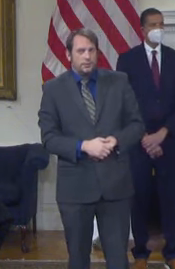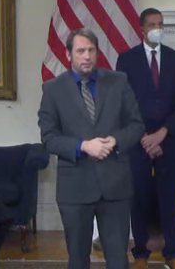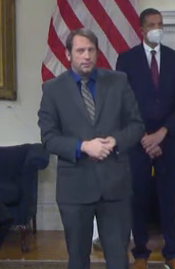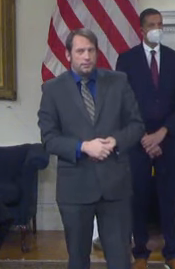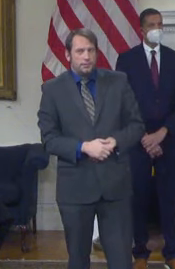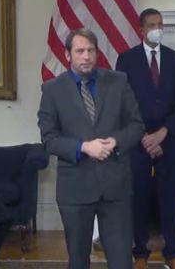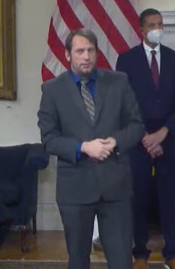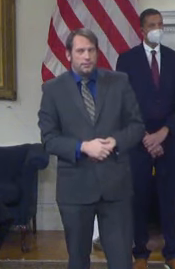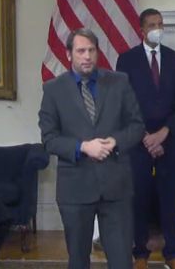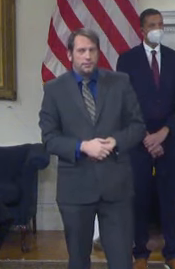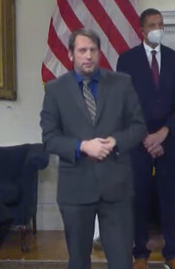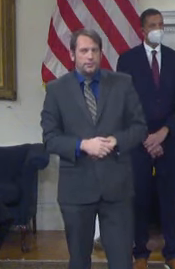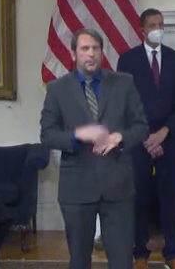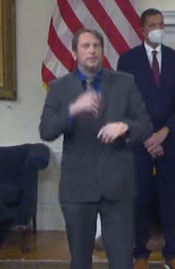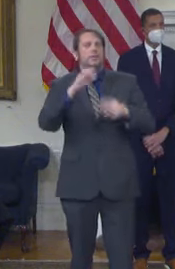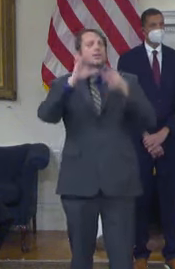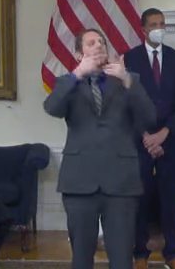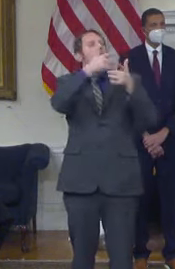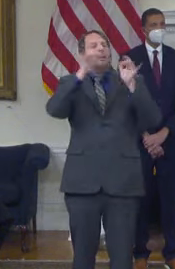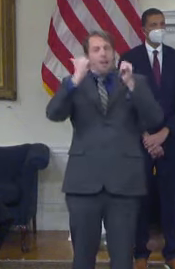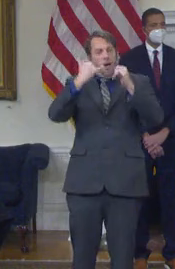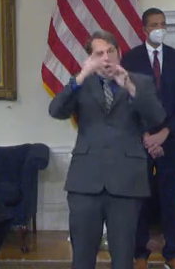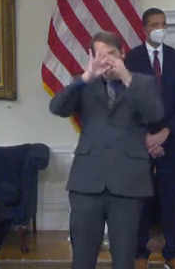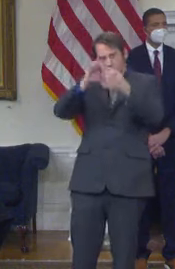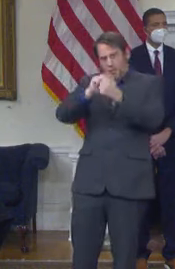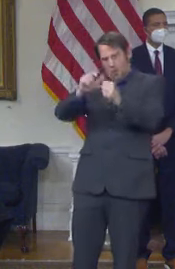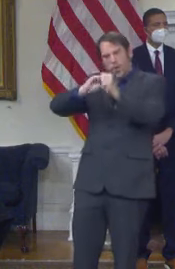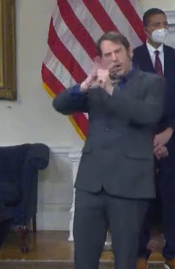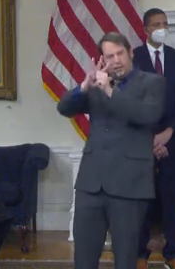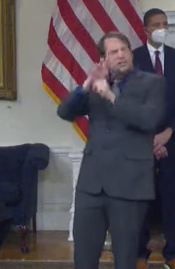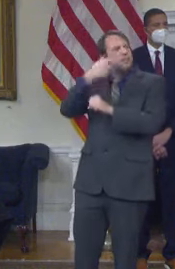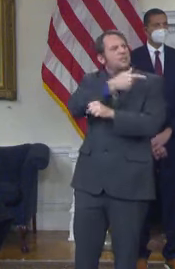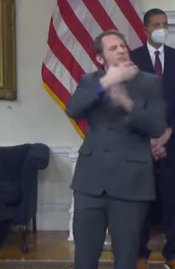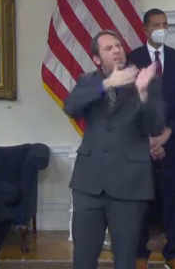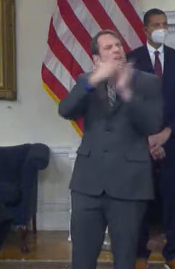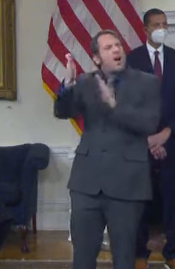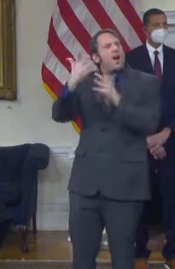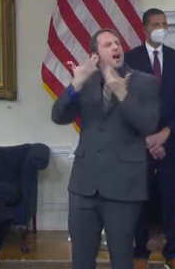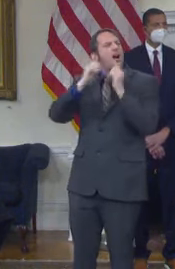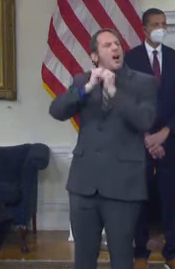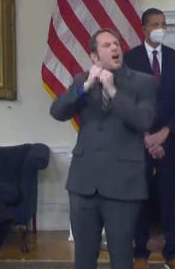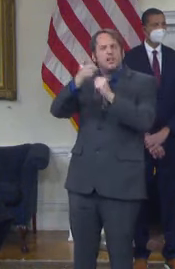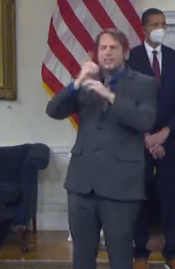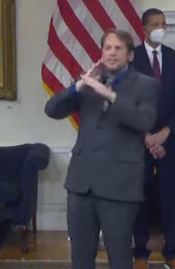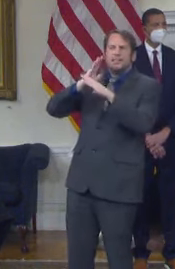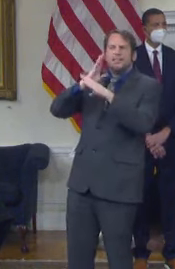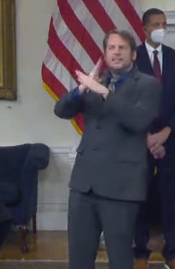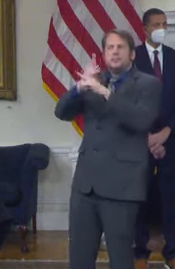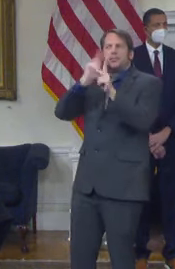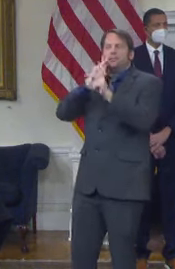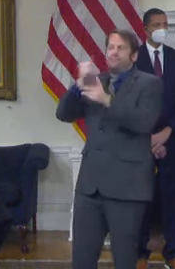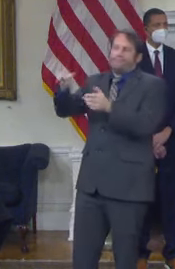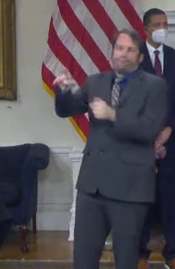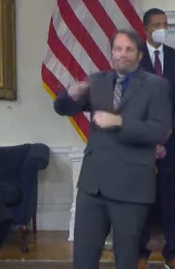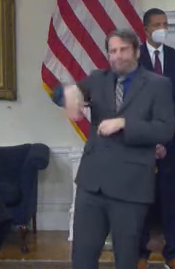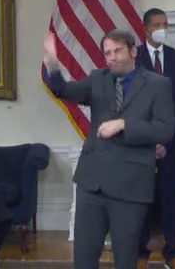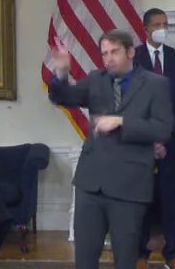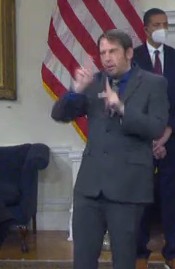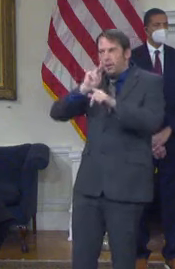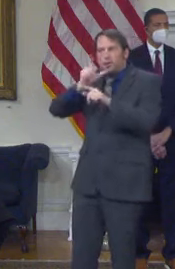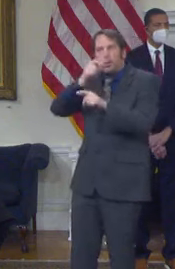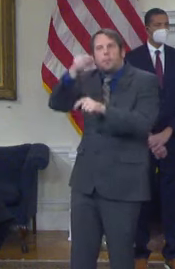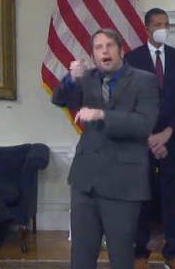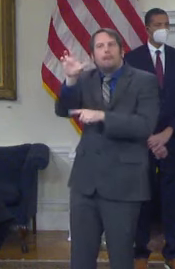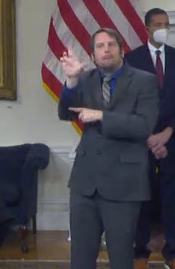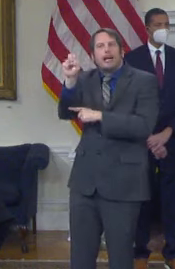We did do that for a year and a half. We had a longer moratorium on evictions since six months longer than any other state, I think, in the country.